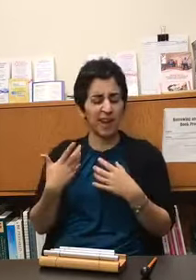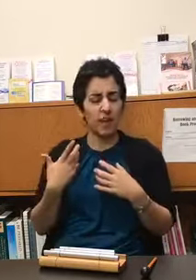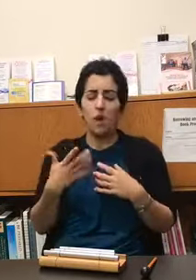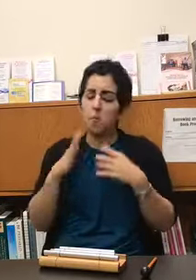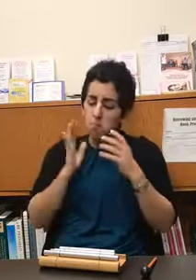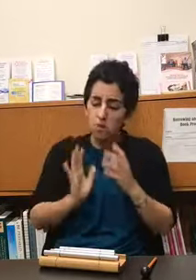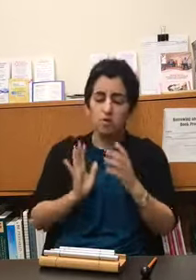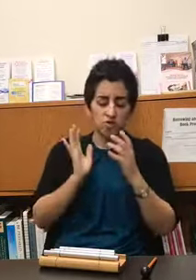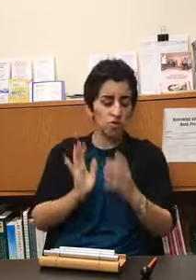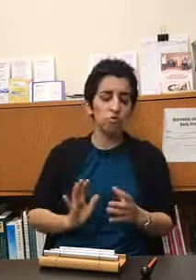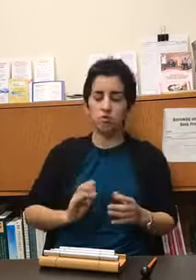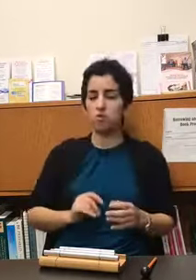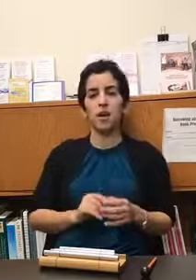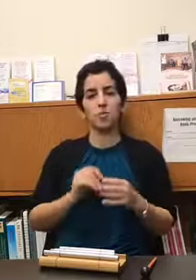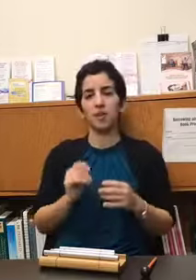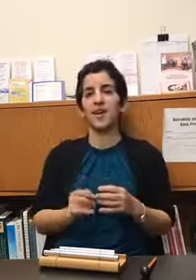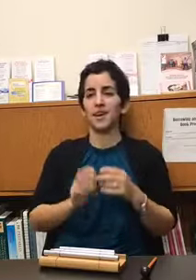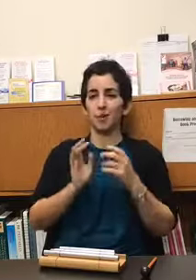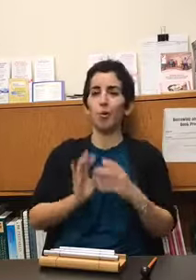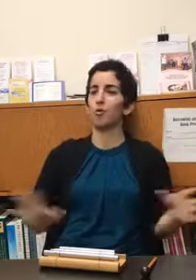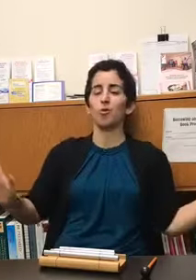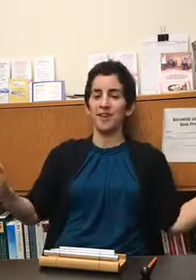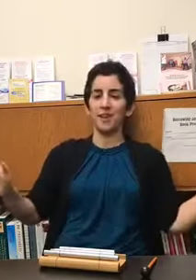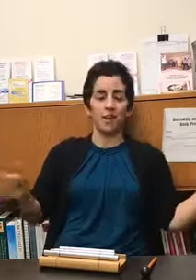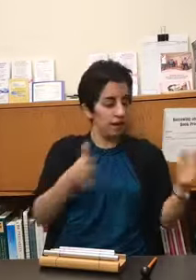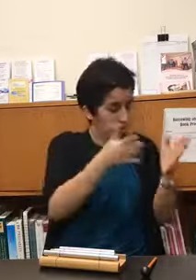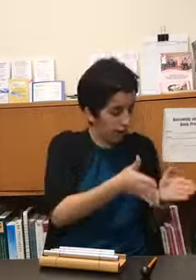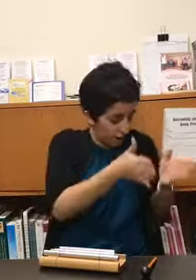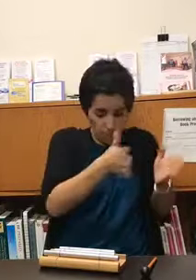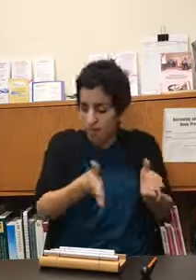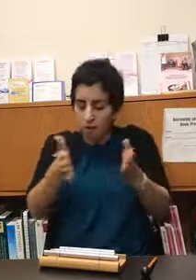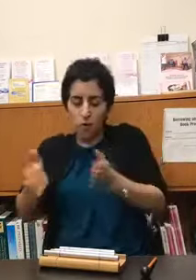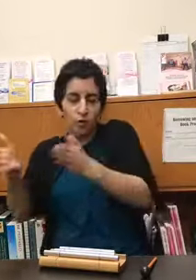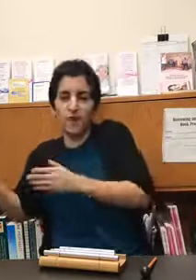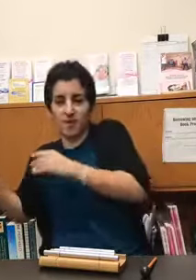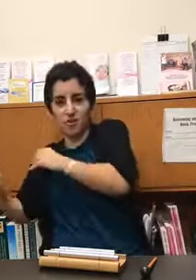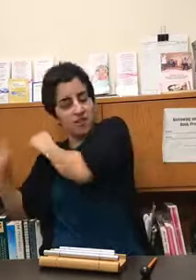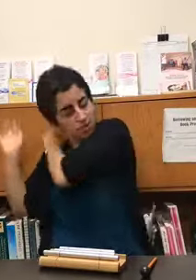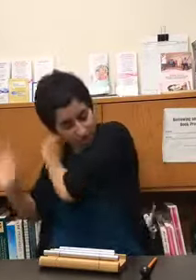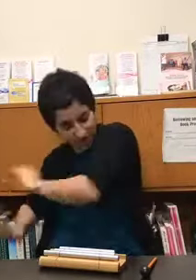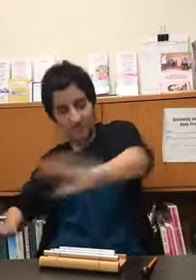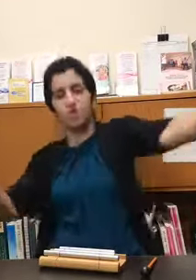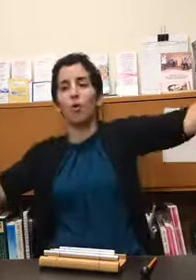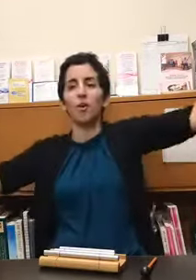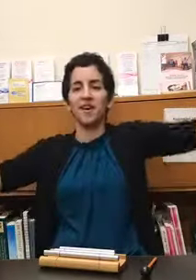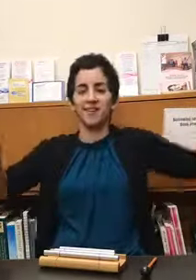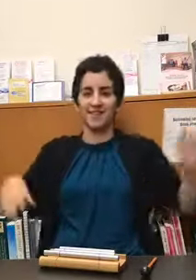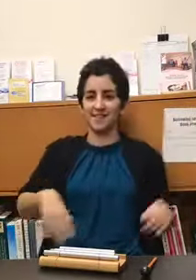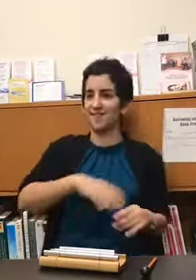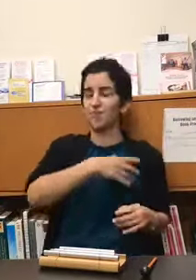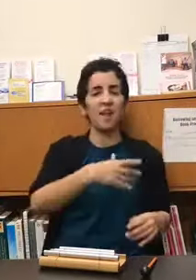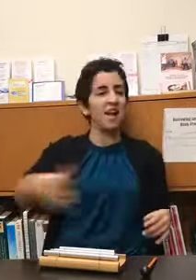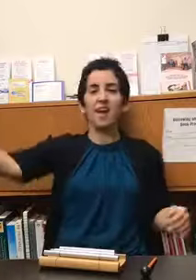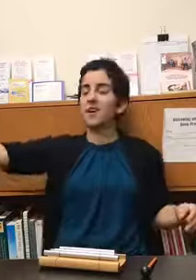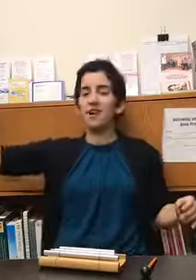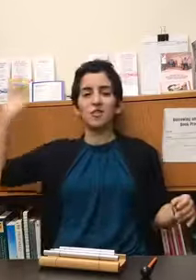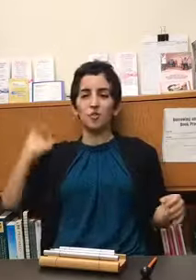most children do not play in an orderly kind of methodical fashion there's just toys and costumes